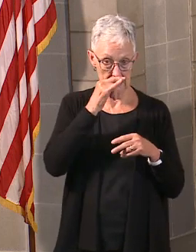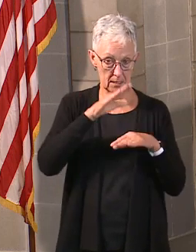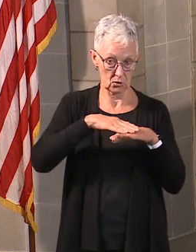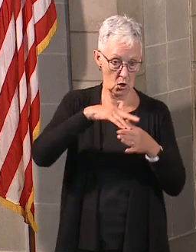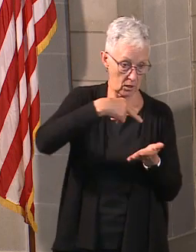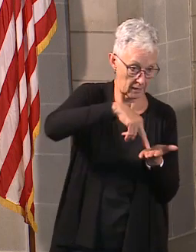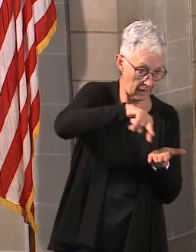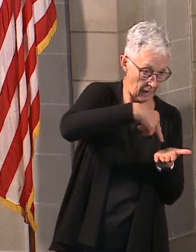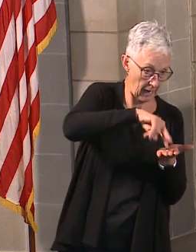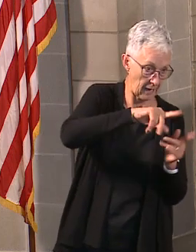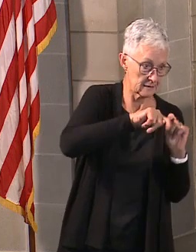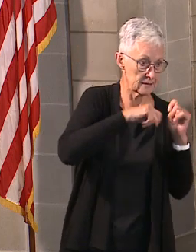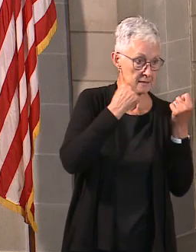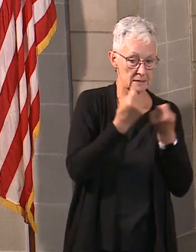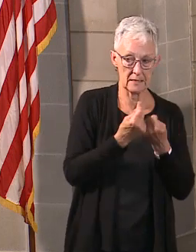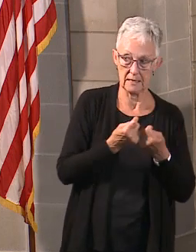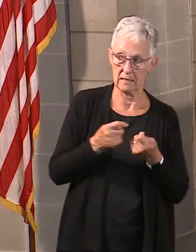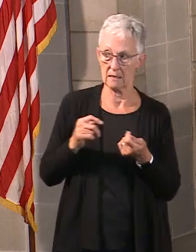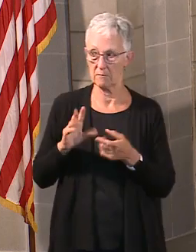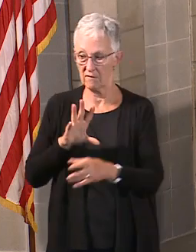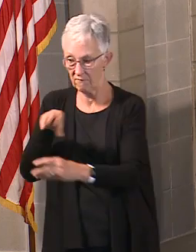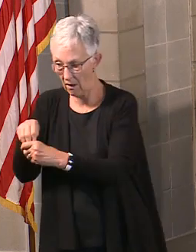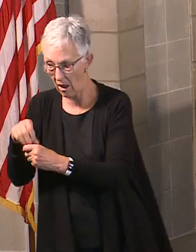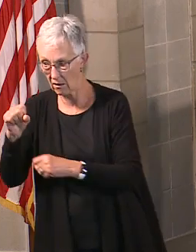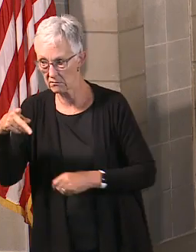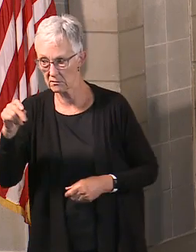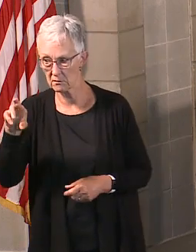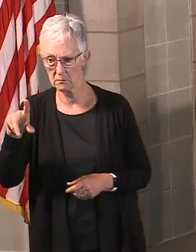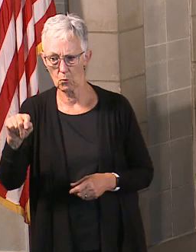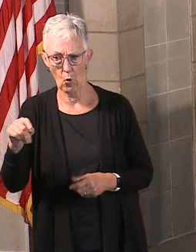training that are coming down with COVID.